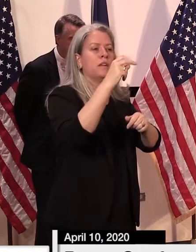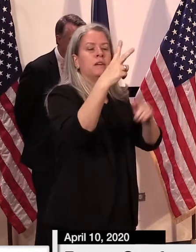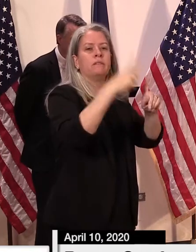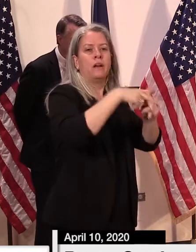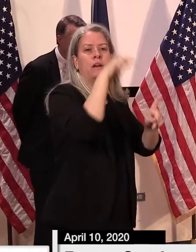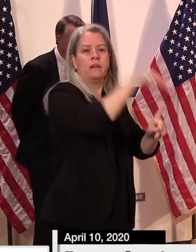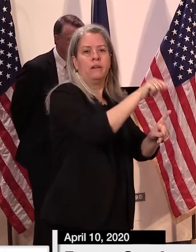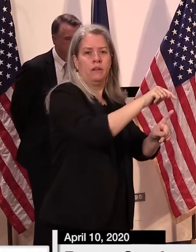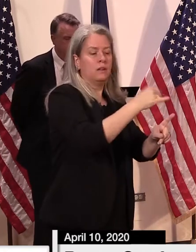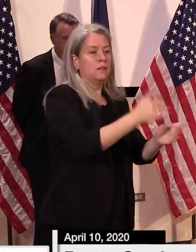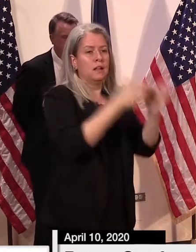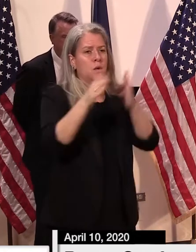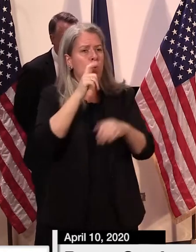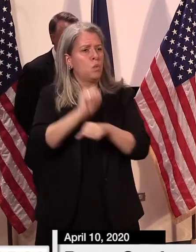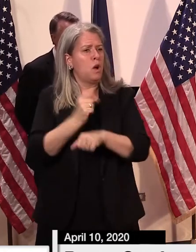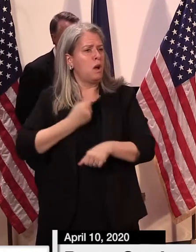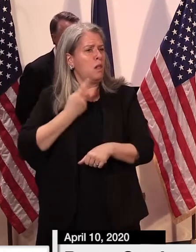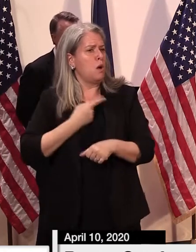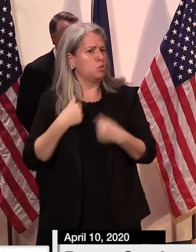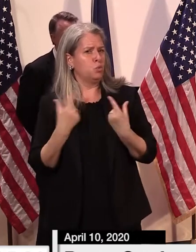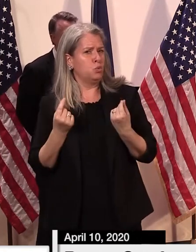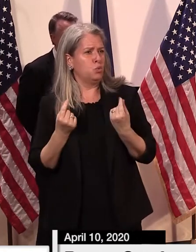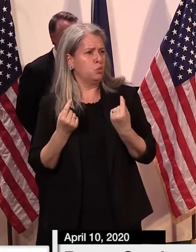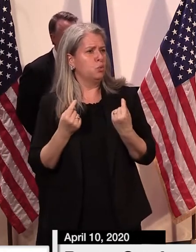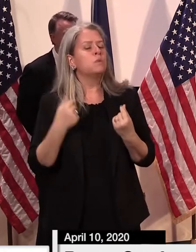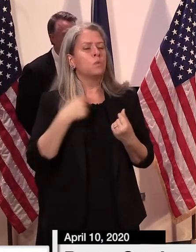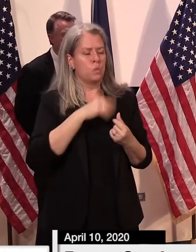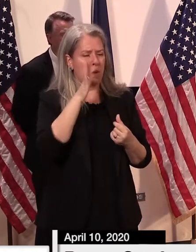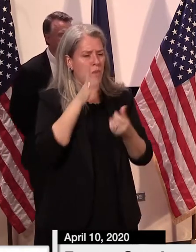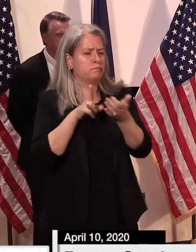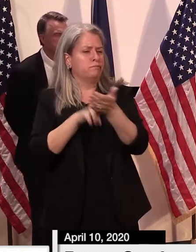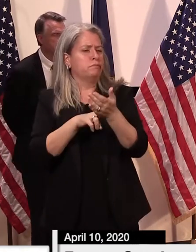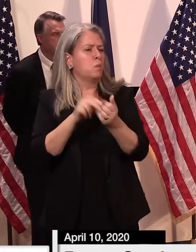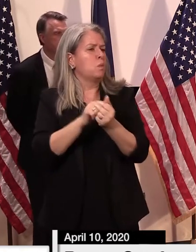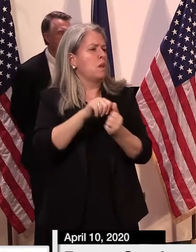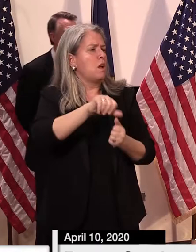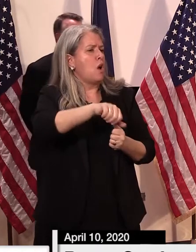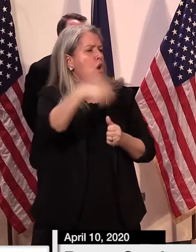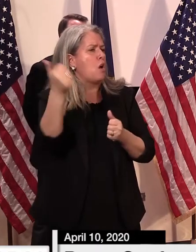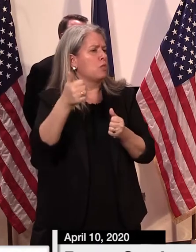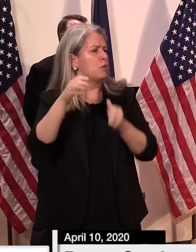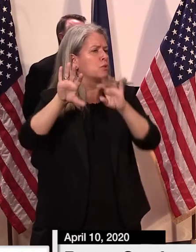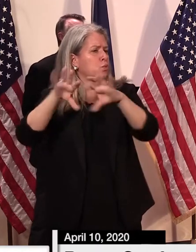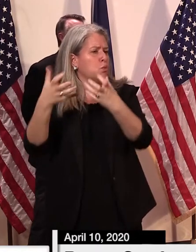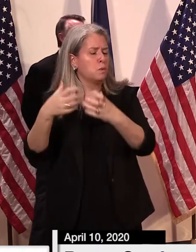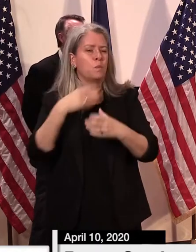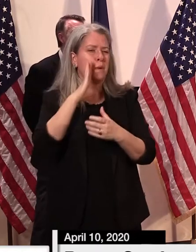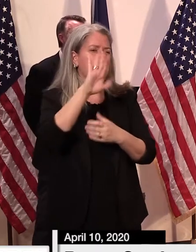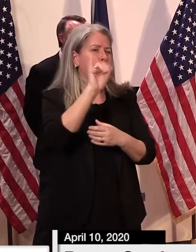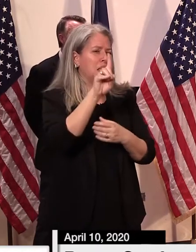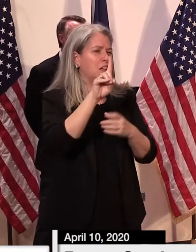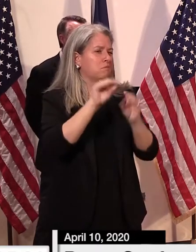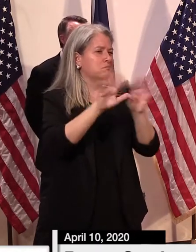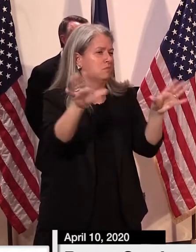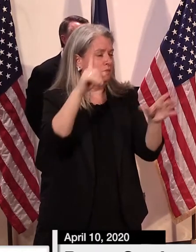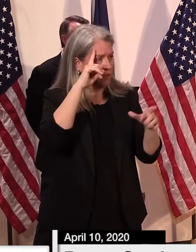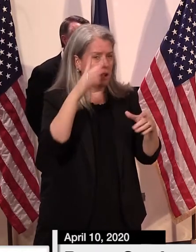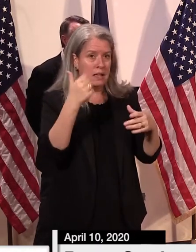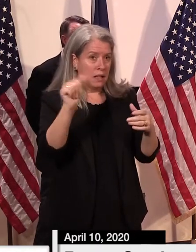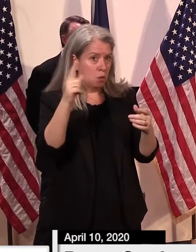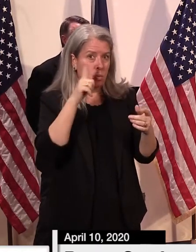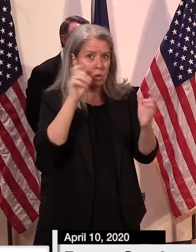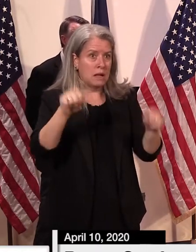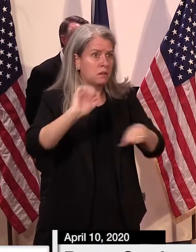-party vendor and looking to partner with a third-party vendor, I should say. We will be putting a bid out today for an emergency